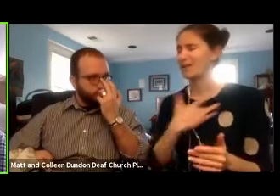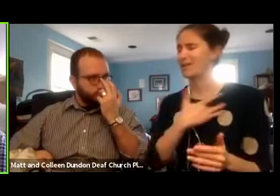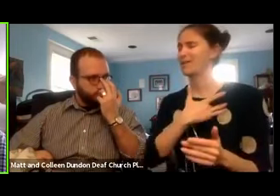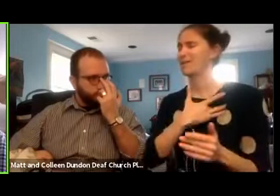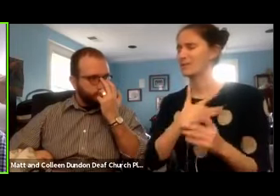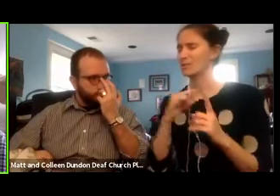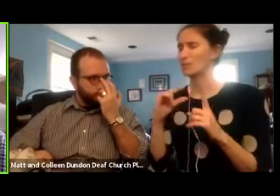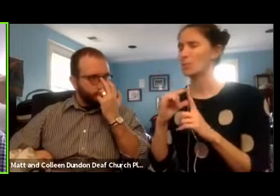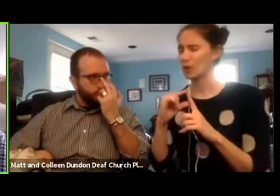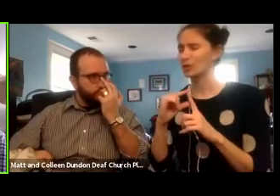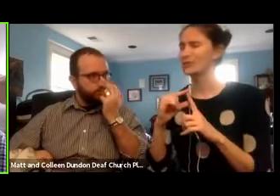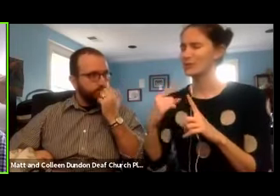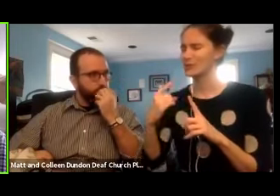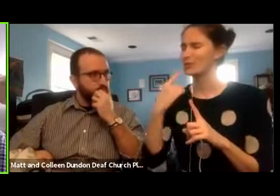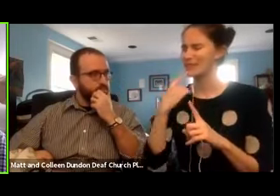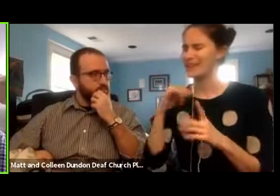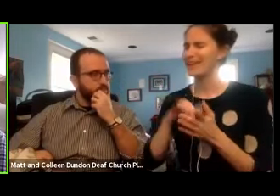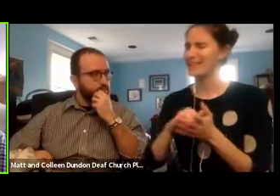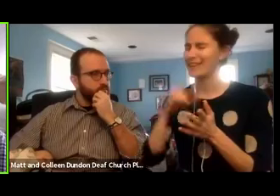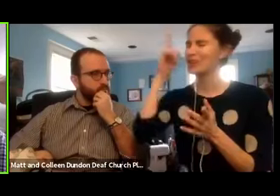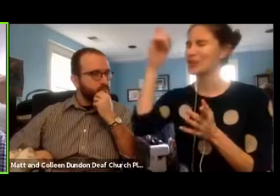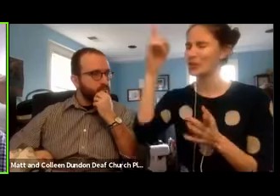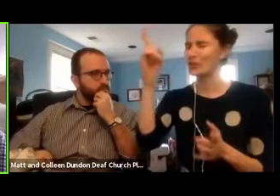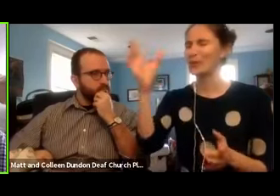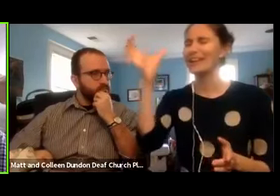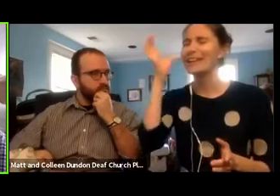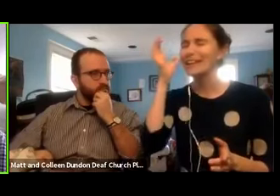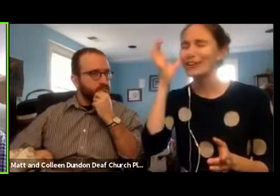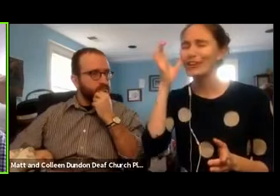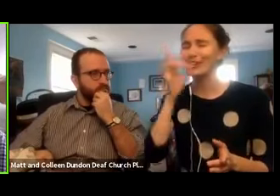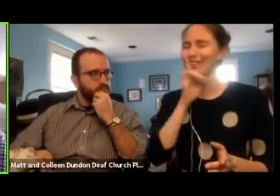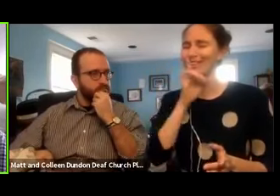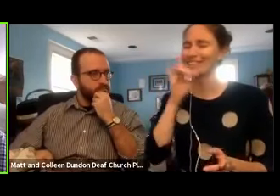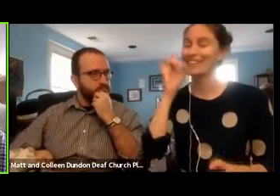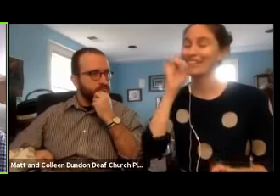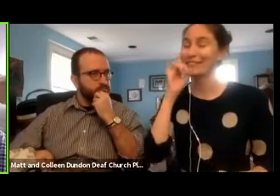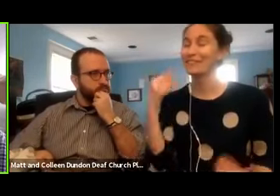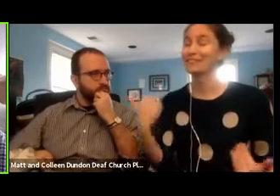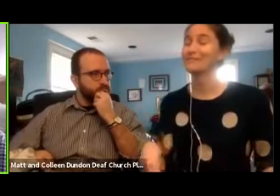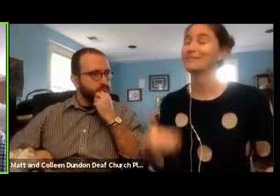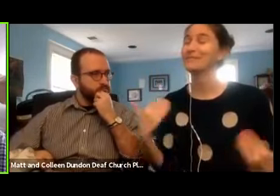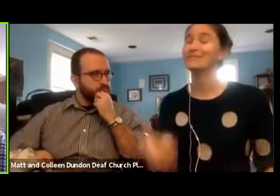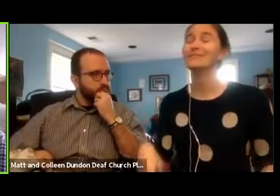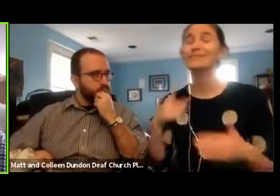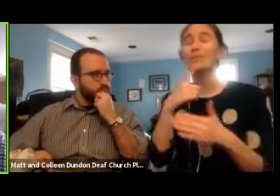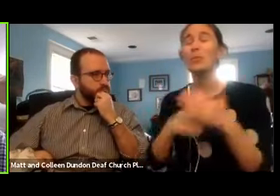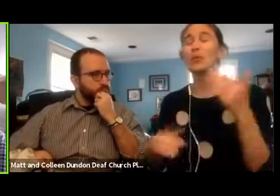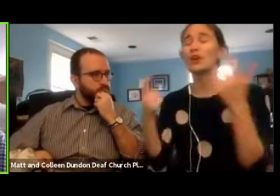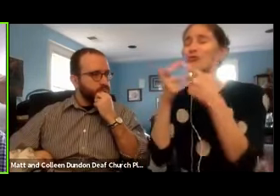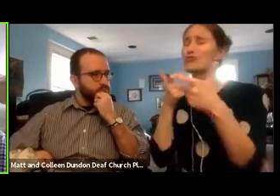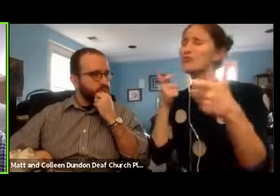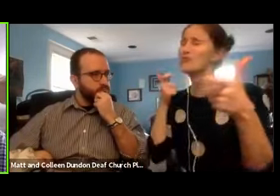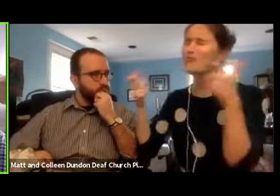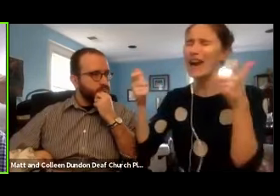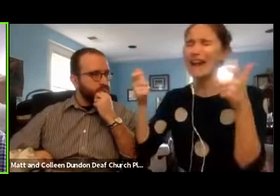you hear the deaf. Your father, what a great God you are, that you hear those who cannot